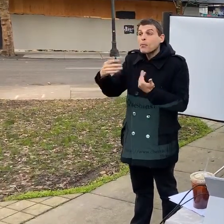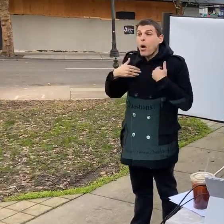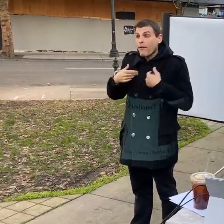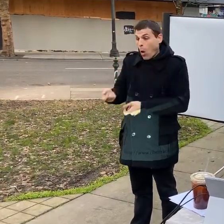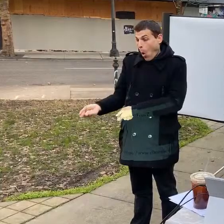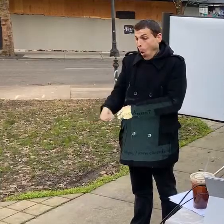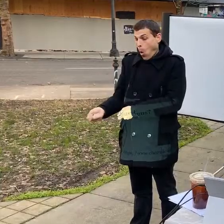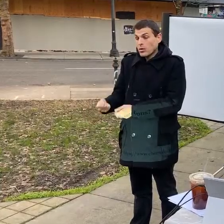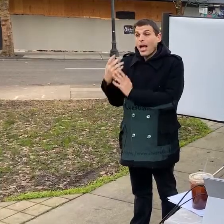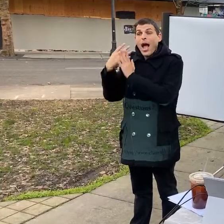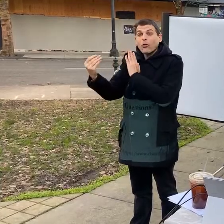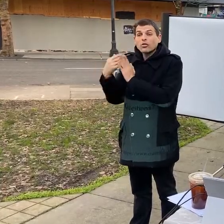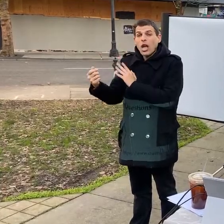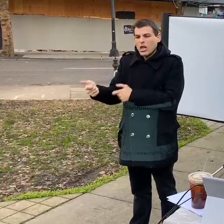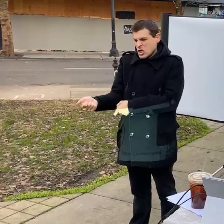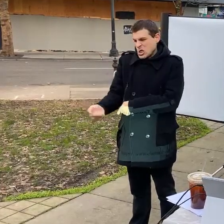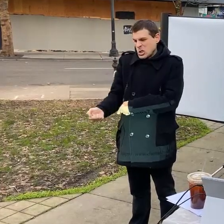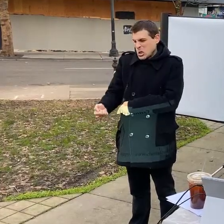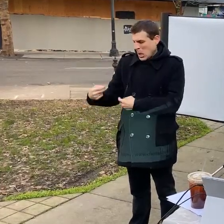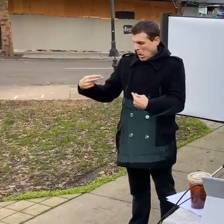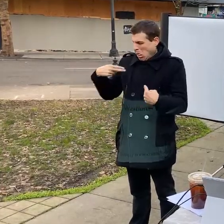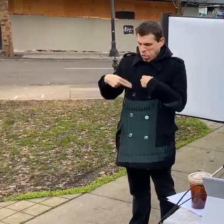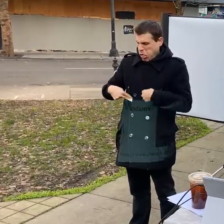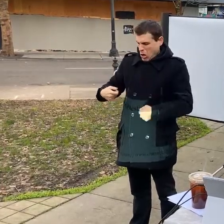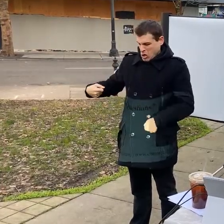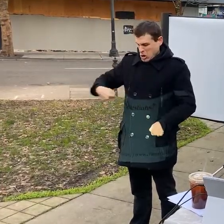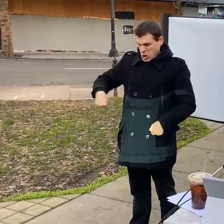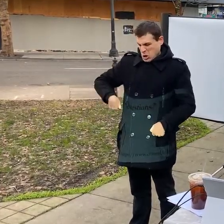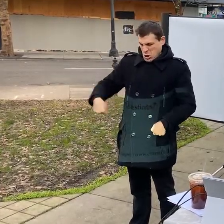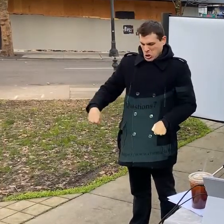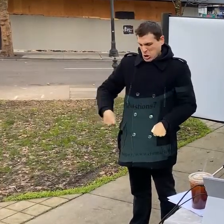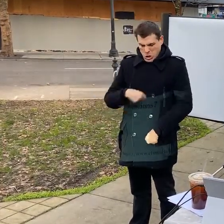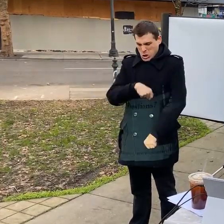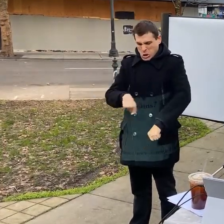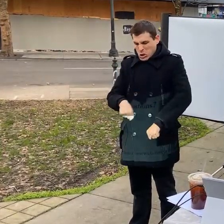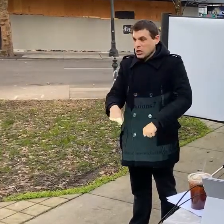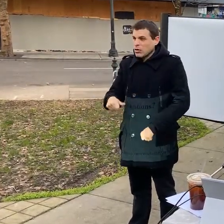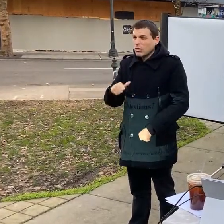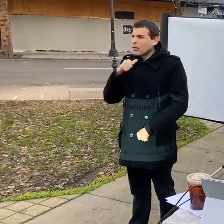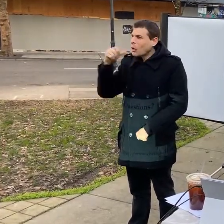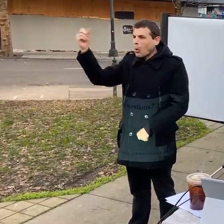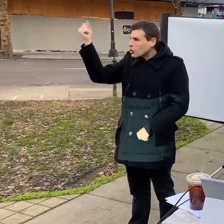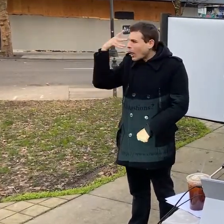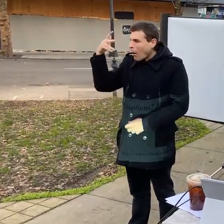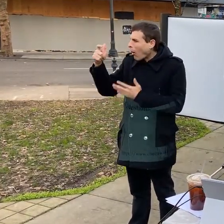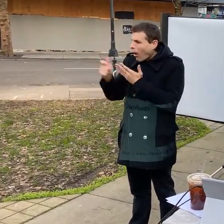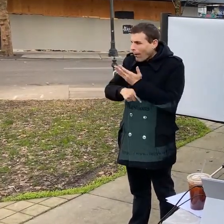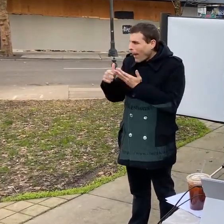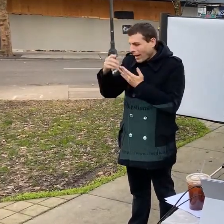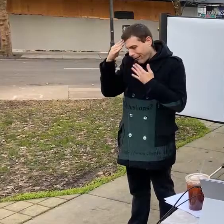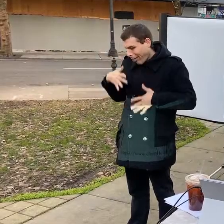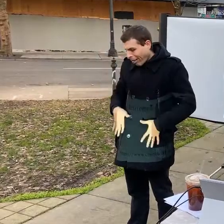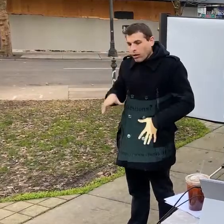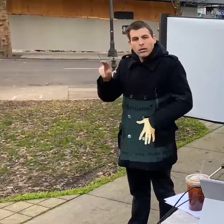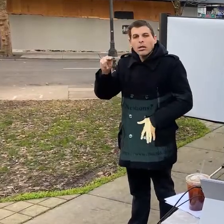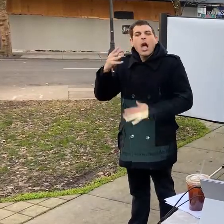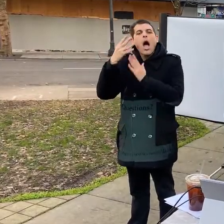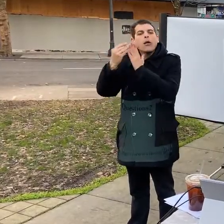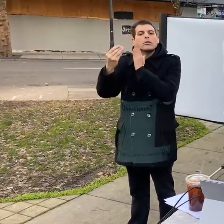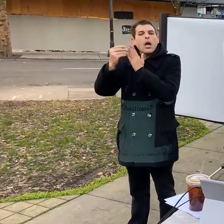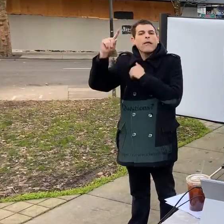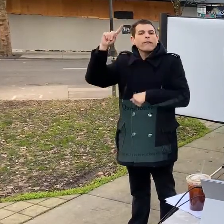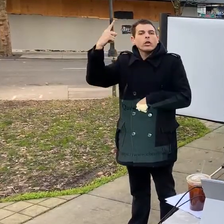outside with a little pressure nozzle like that's your best friend for getting clean don't hop in the shower right away uh get outside